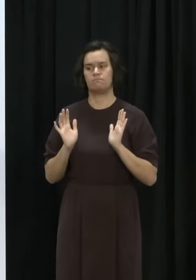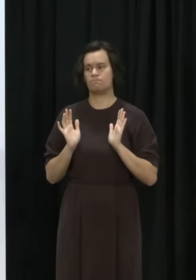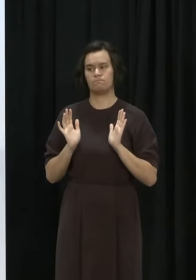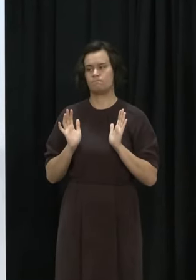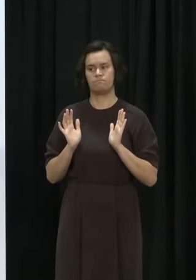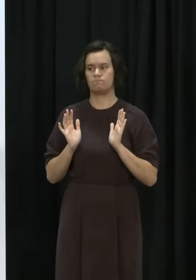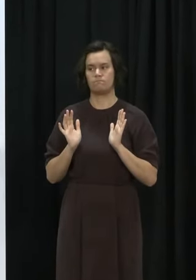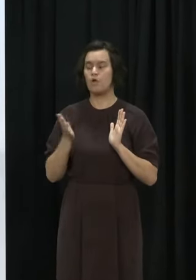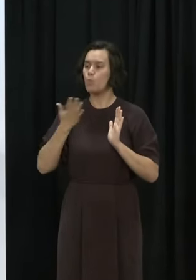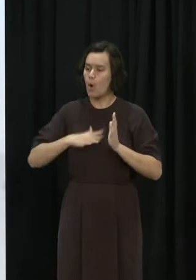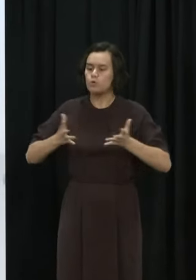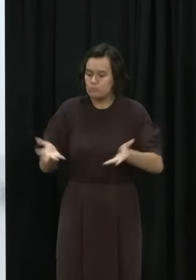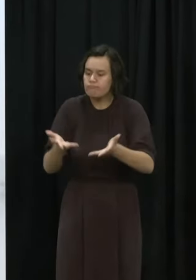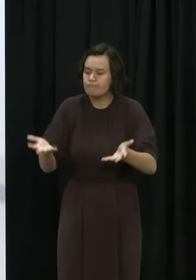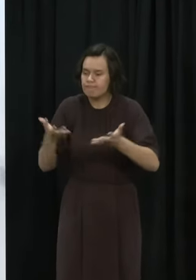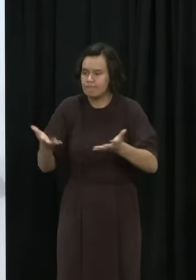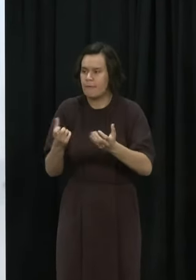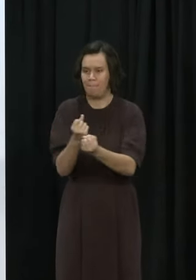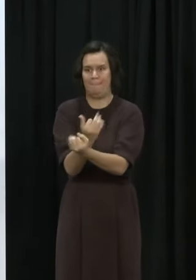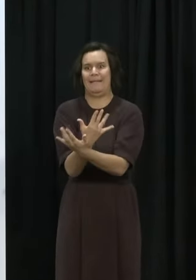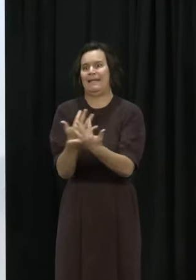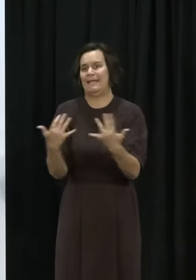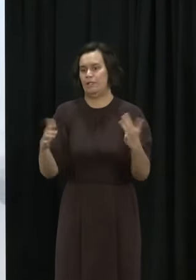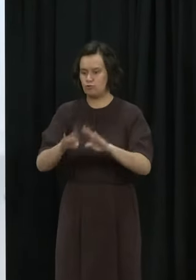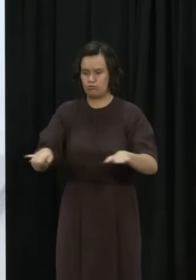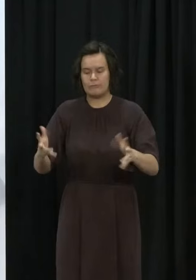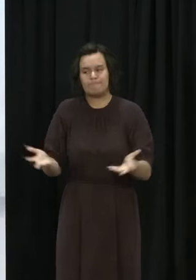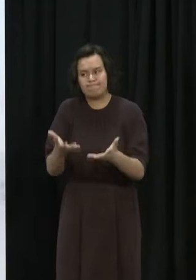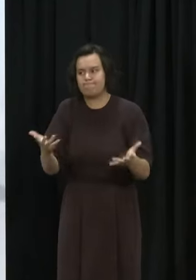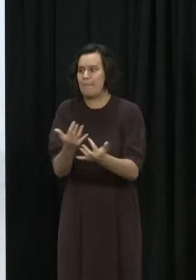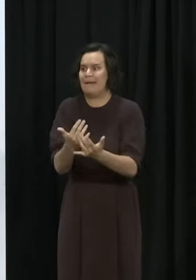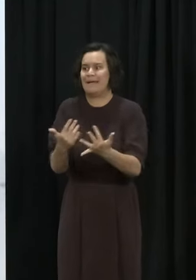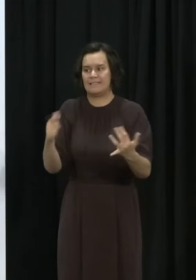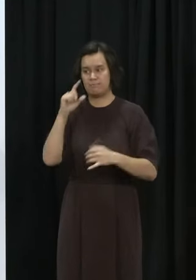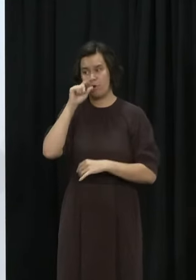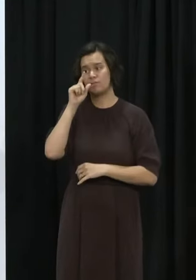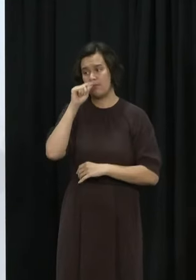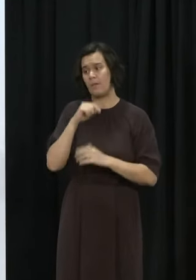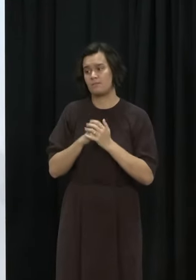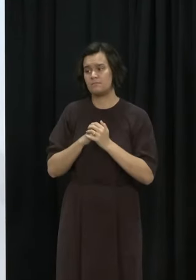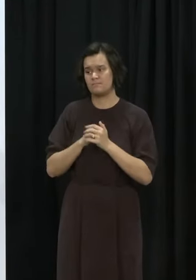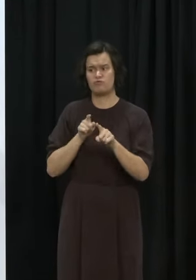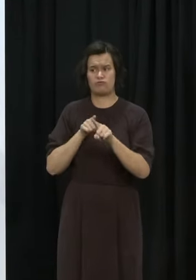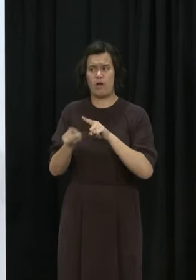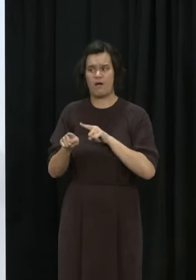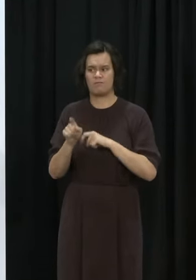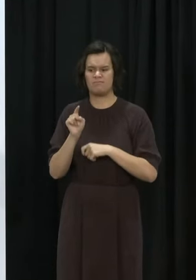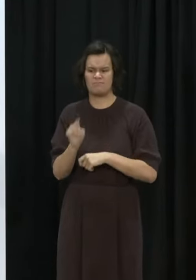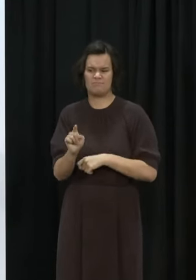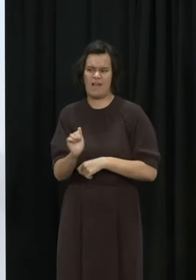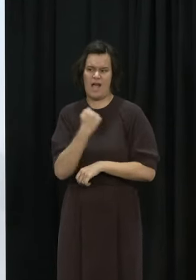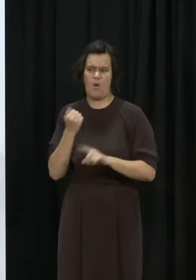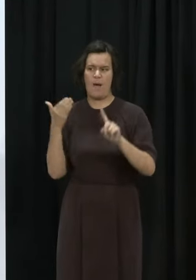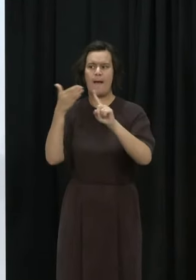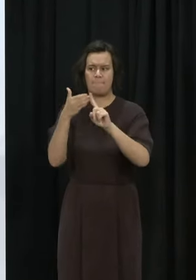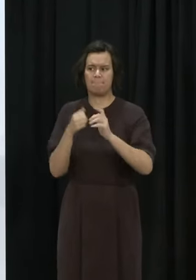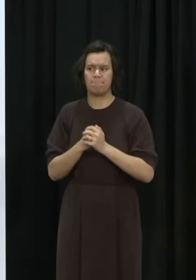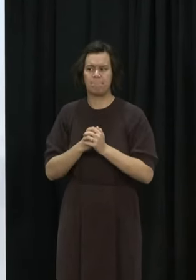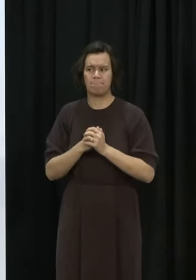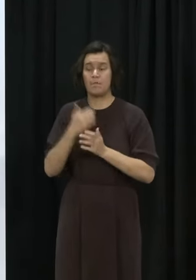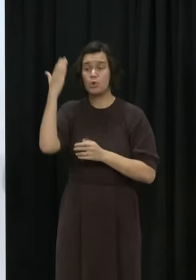and there's a lot of water to flow under the bridge over the next month before we started to think about any changes to school